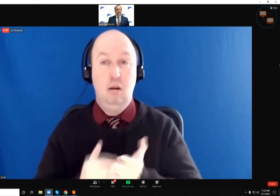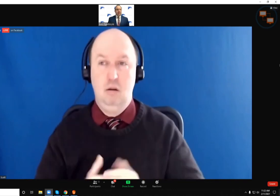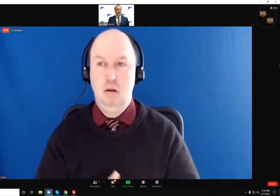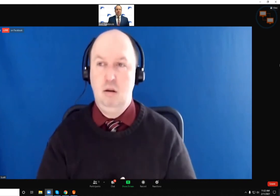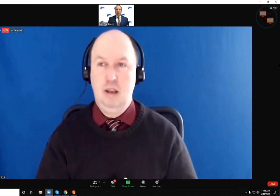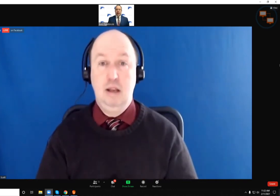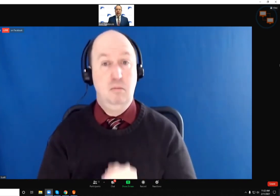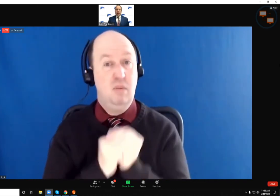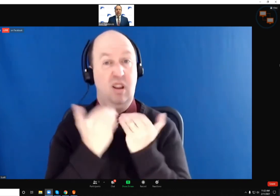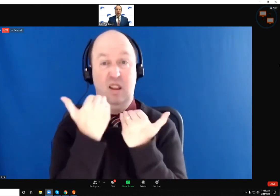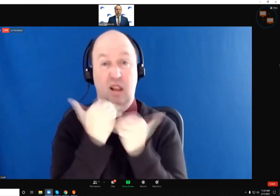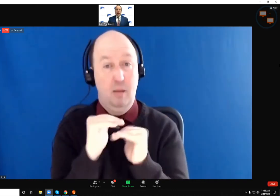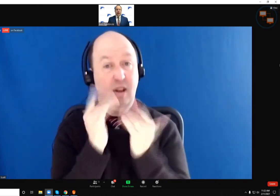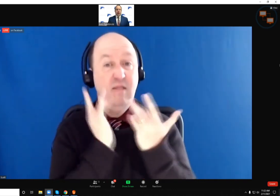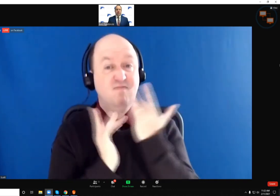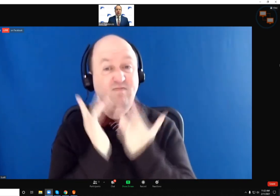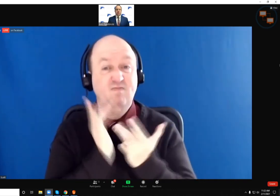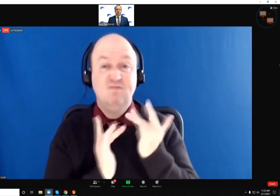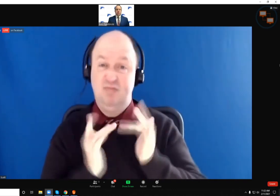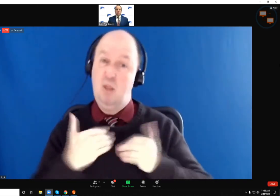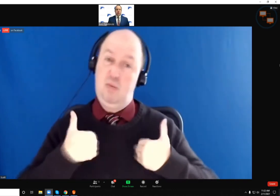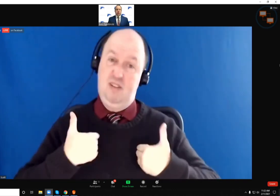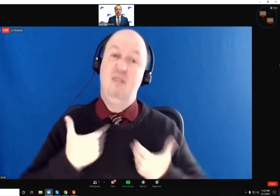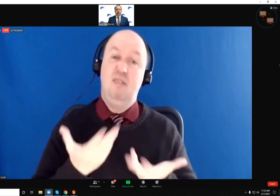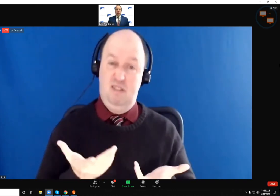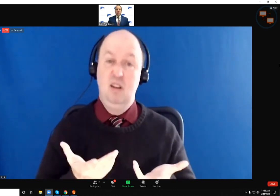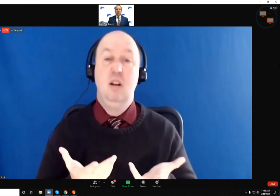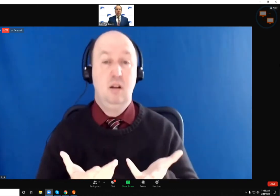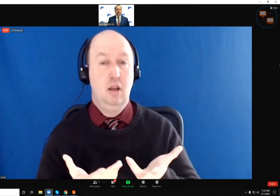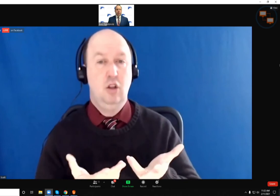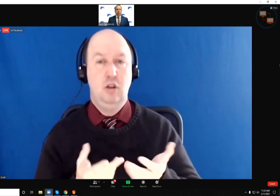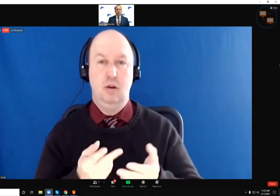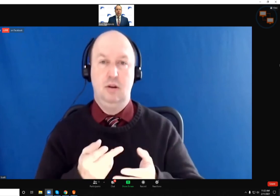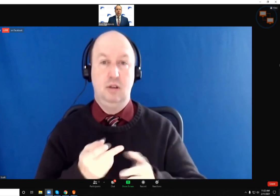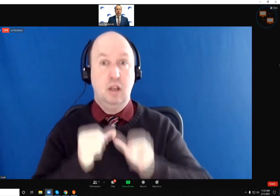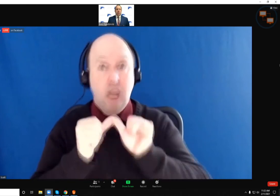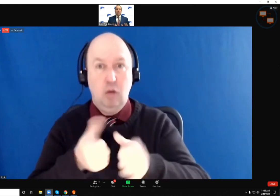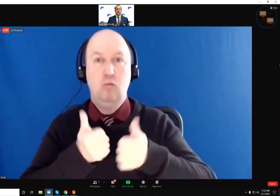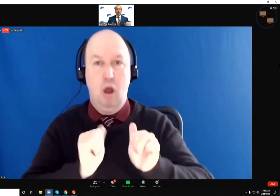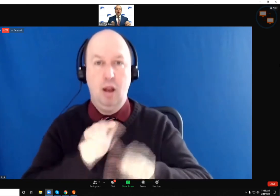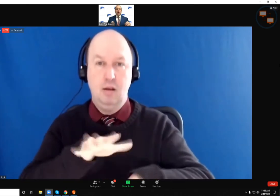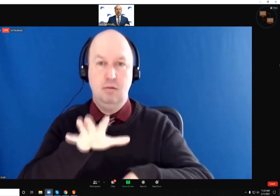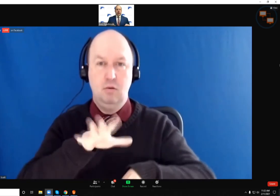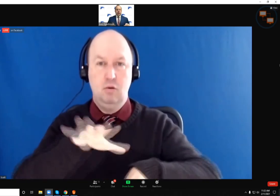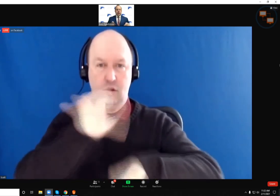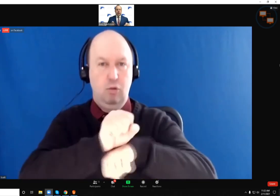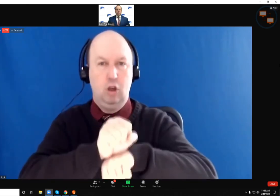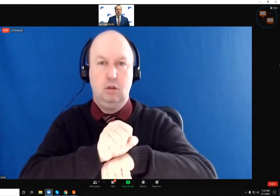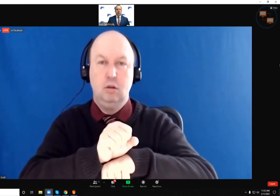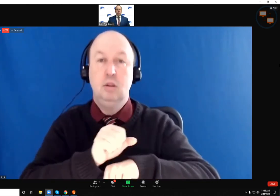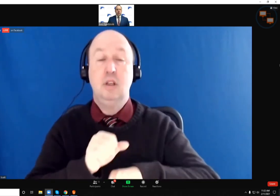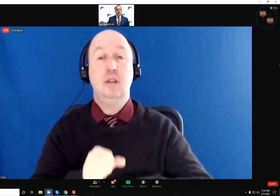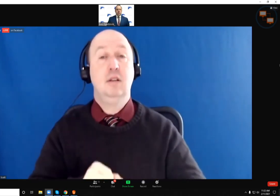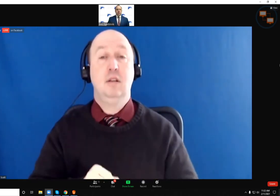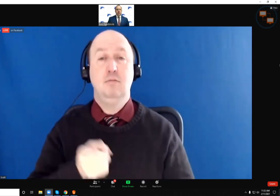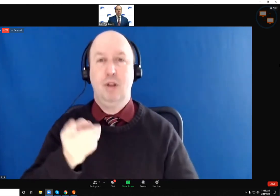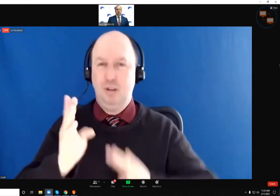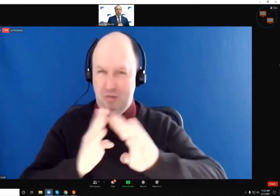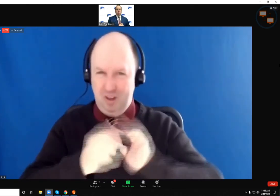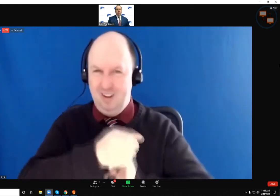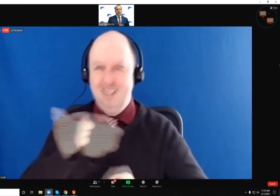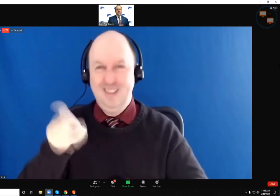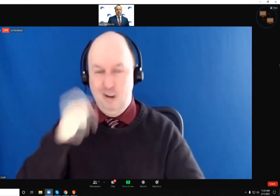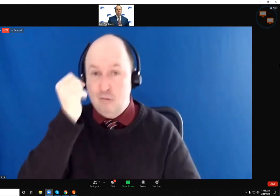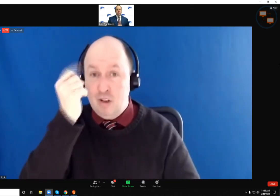it is a limited supply that we have out there. So again, keep on trying to get that appointment. But again, the community needs to understand,